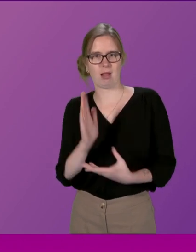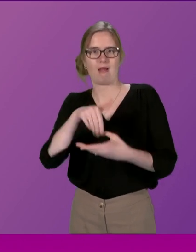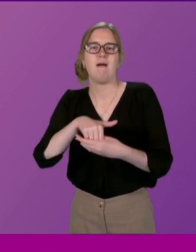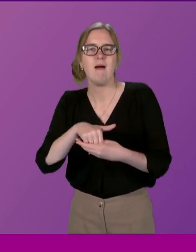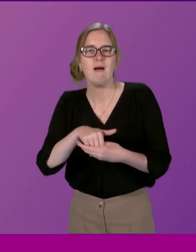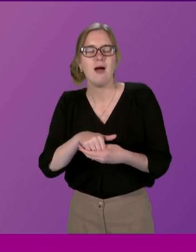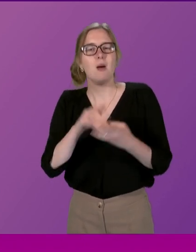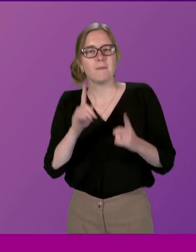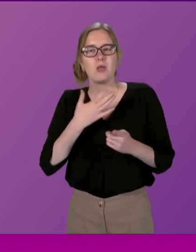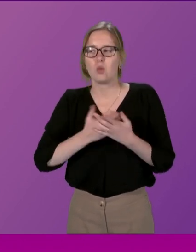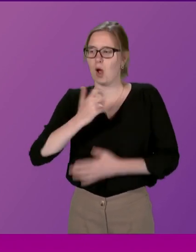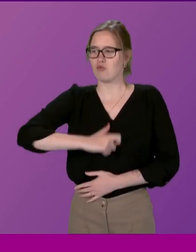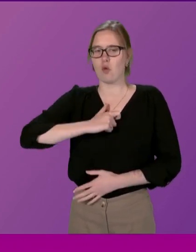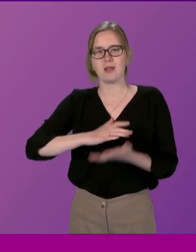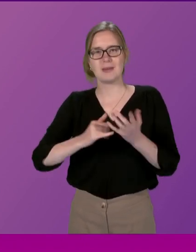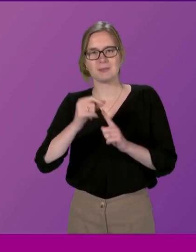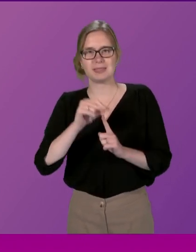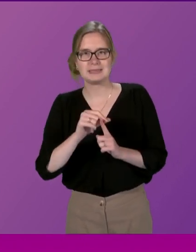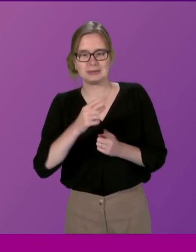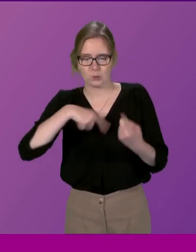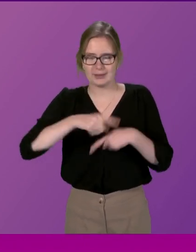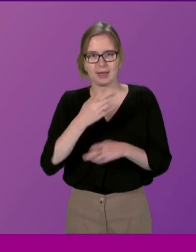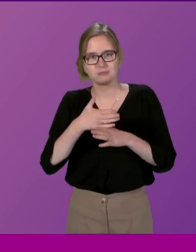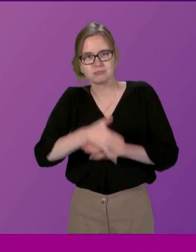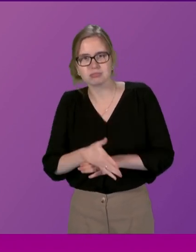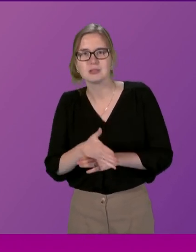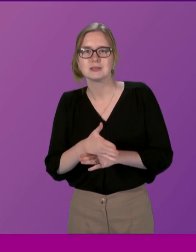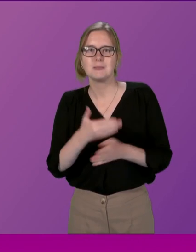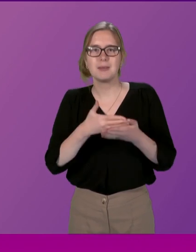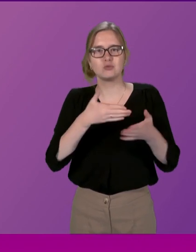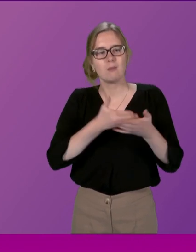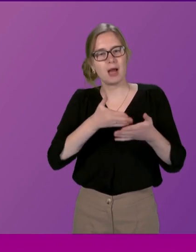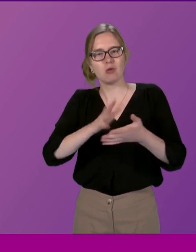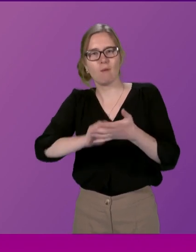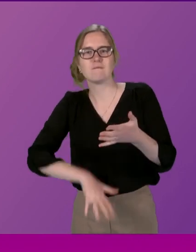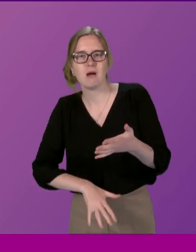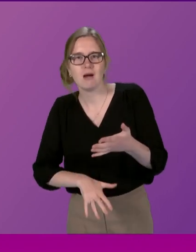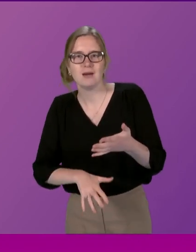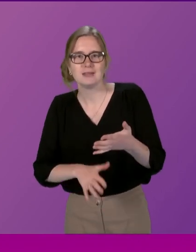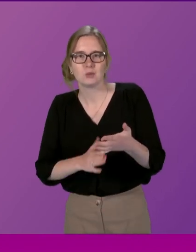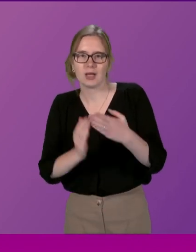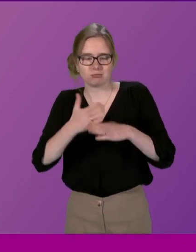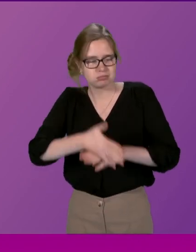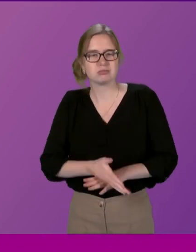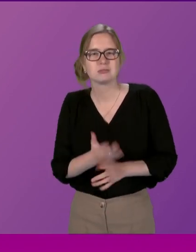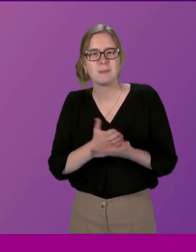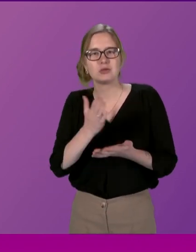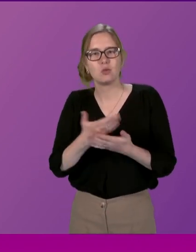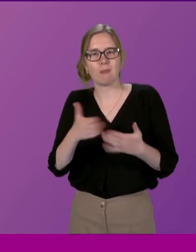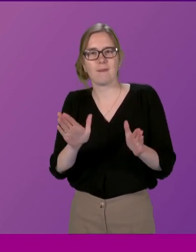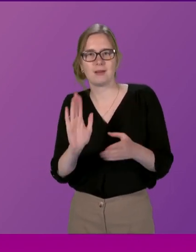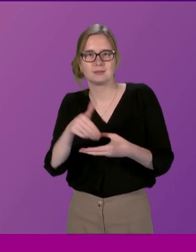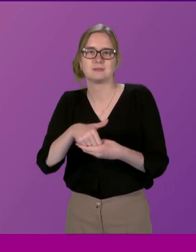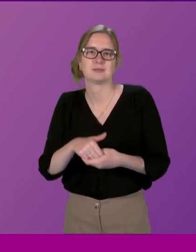in our role as MSPs we can work to overcome these barriers that many of public face